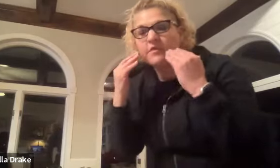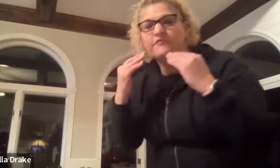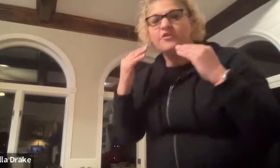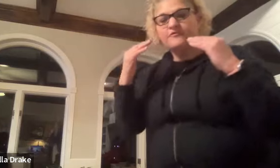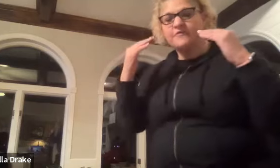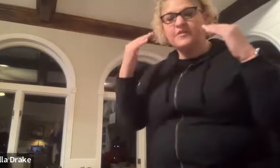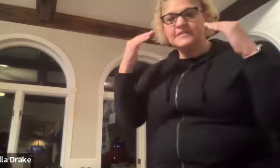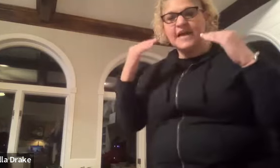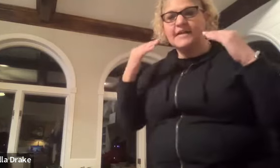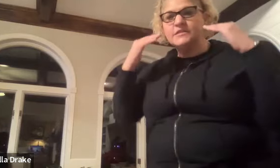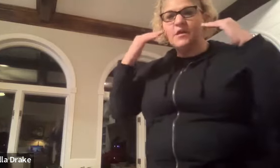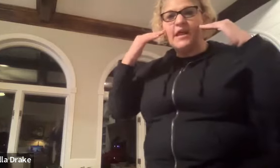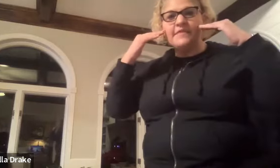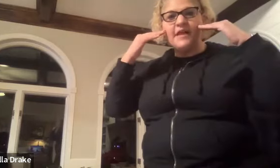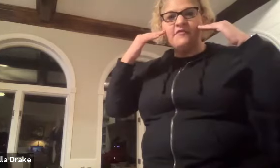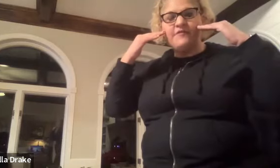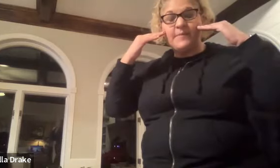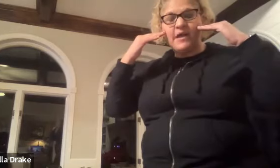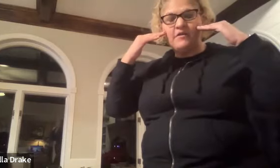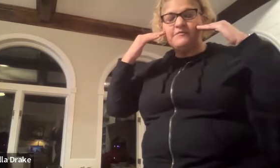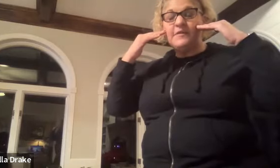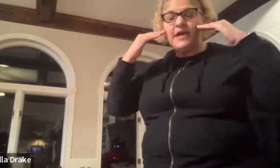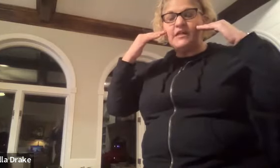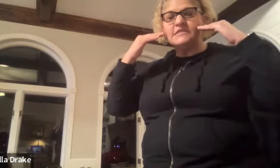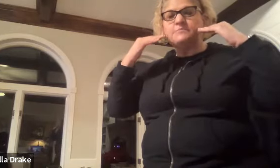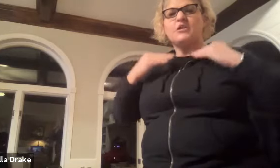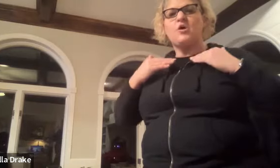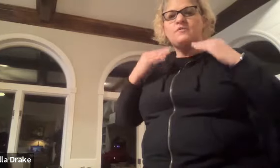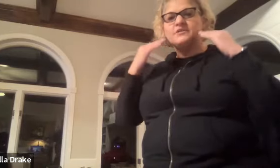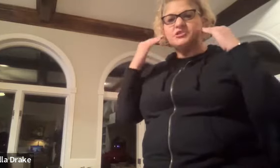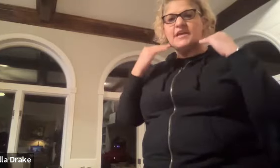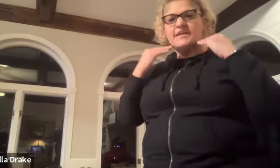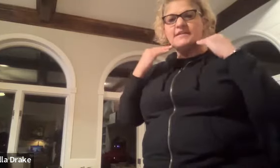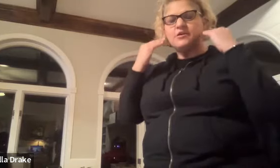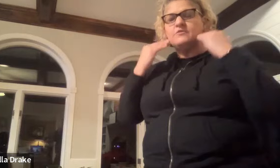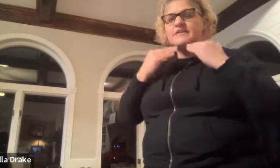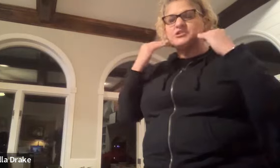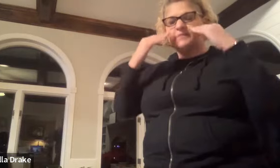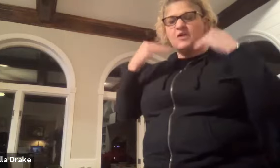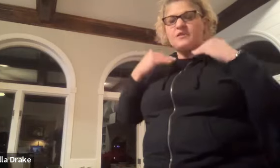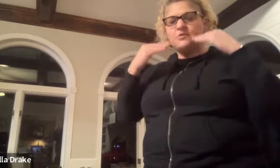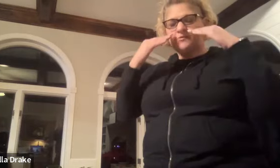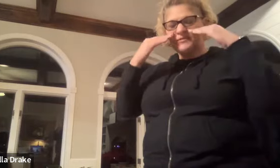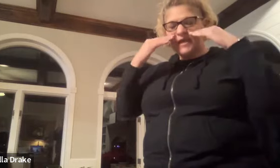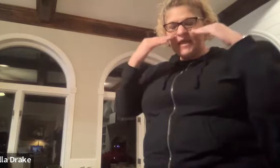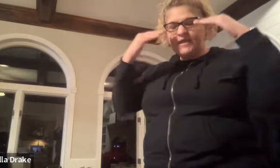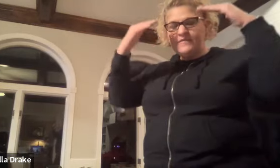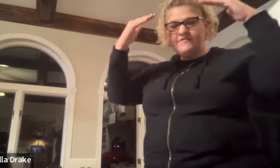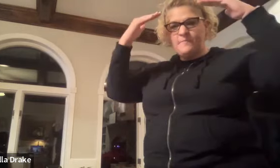for their for the signs anything female female is below the chin or the below the nose and anything for